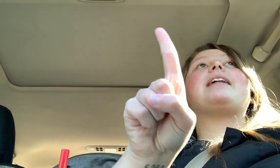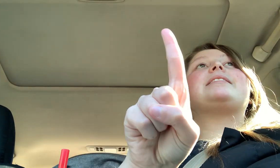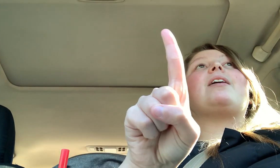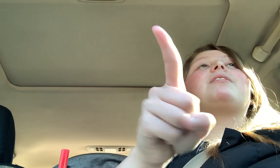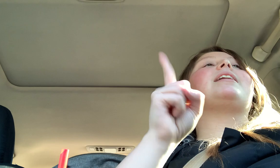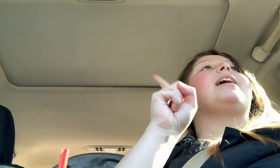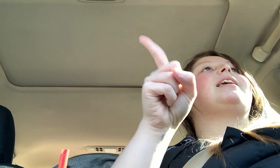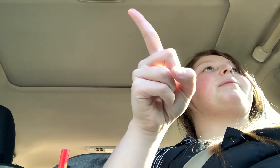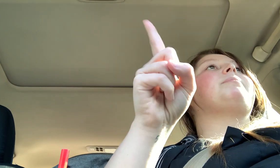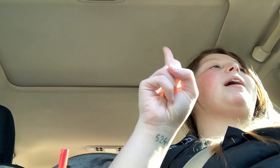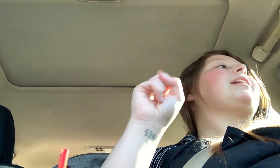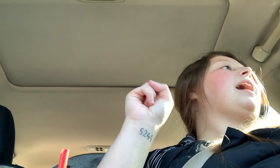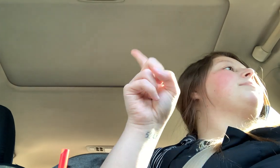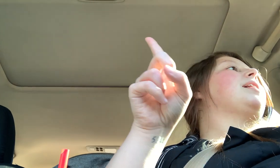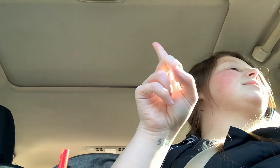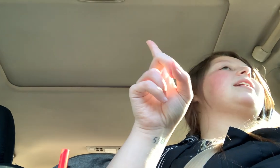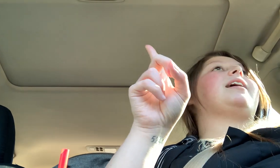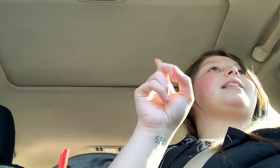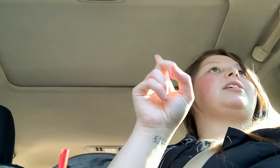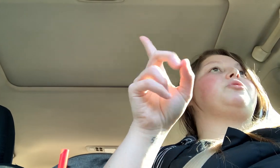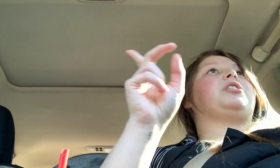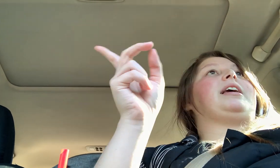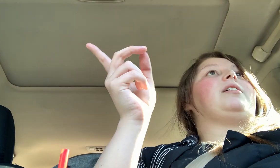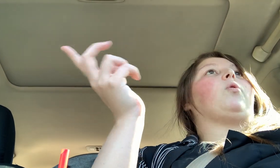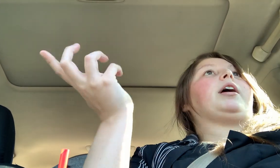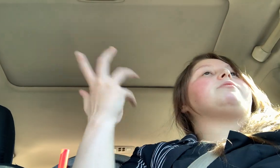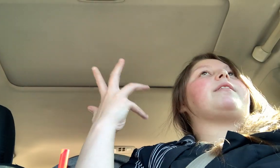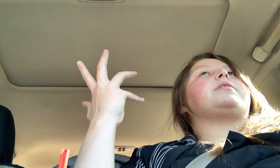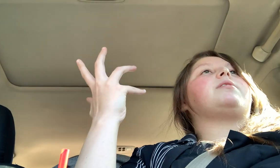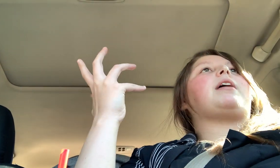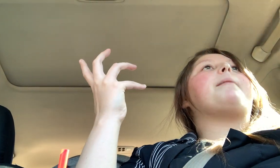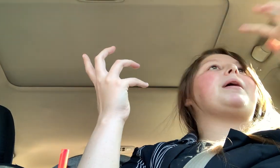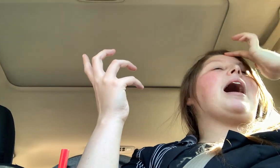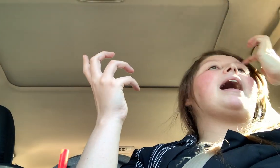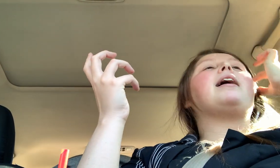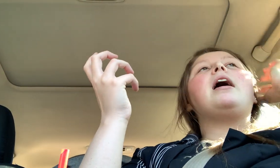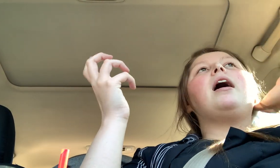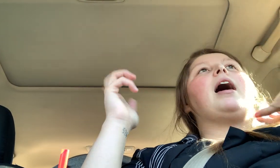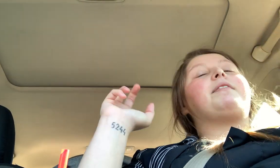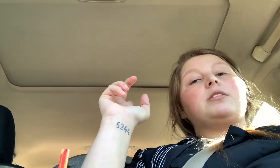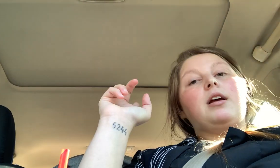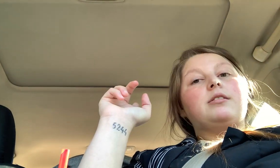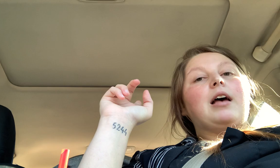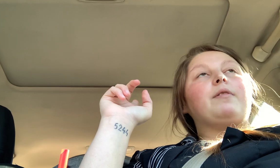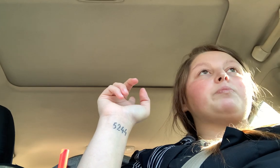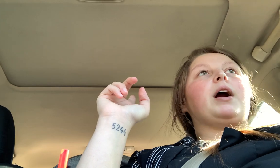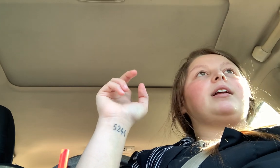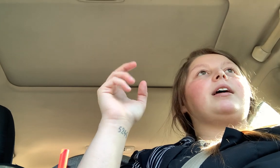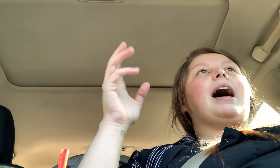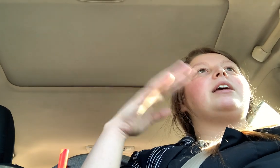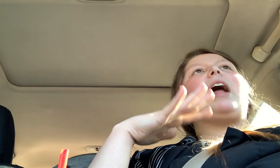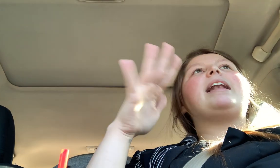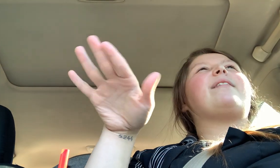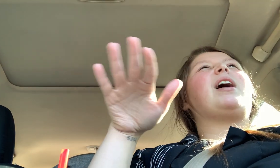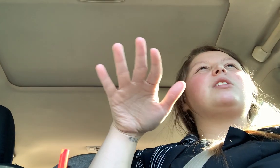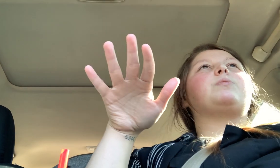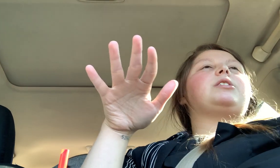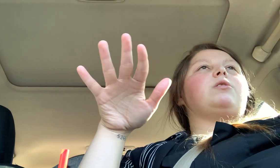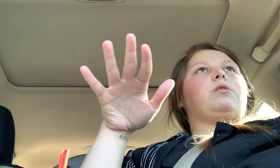that's healthy. Keep in mind, I am not saying like that you should eat Oreos every single day, but I, ever since I was pregnant, I, I never had a sweet tooth